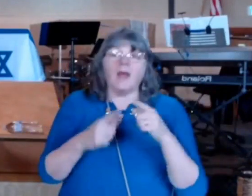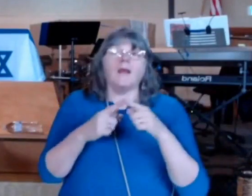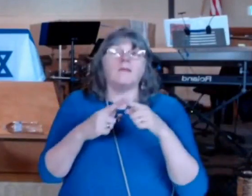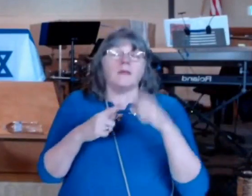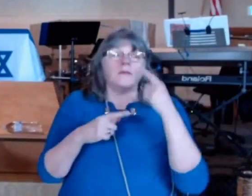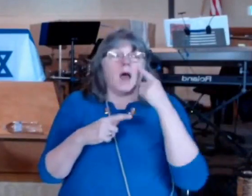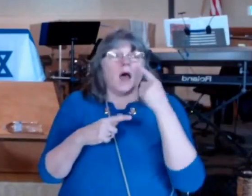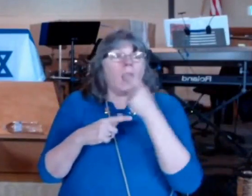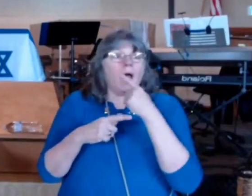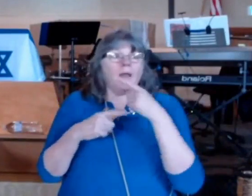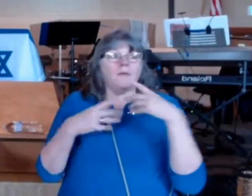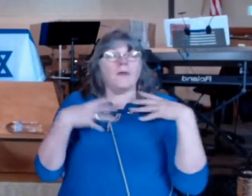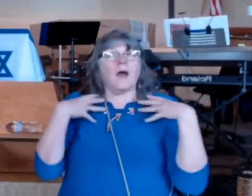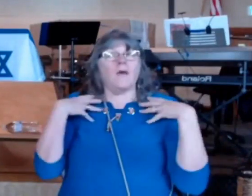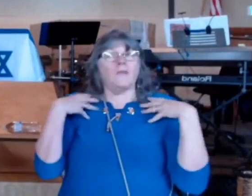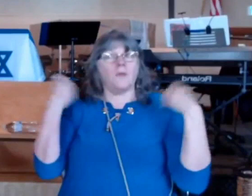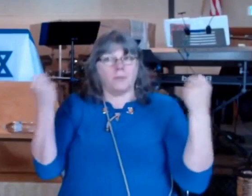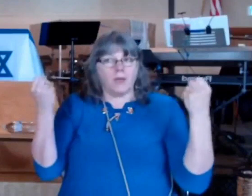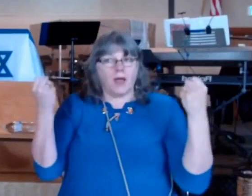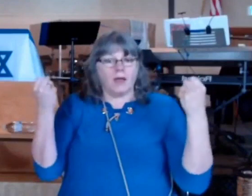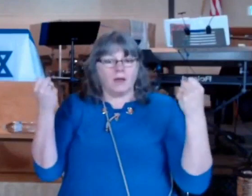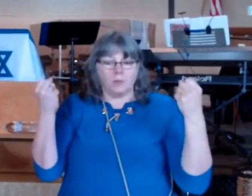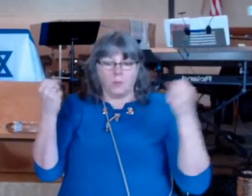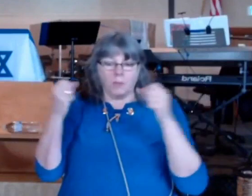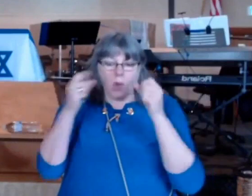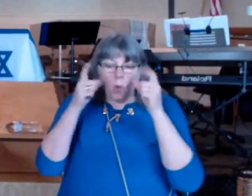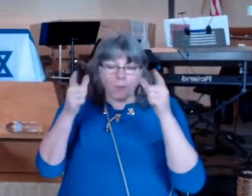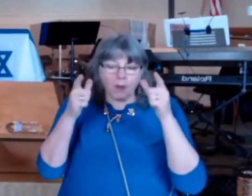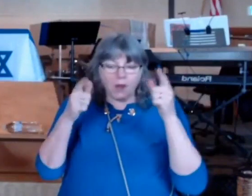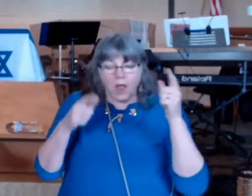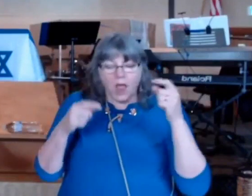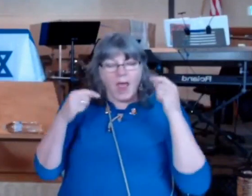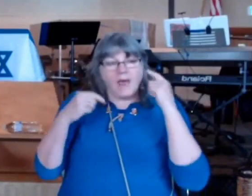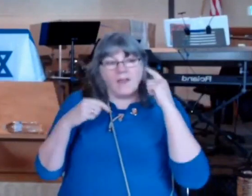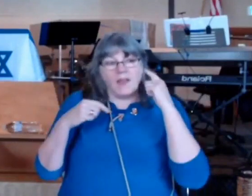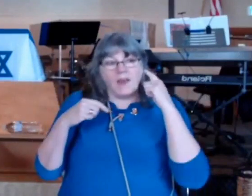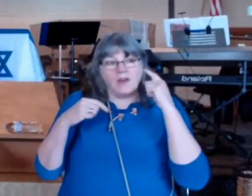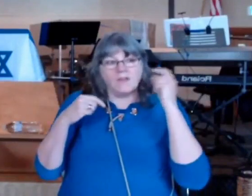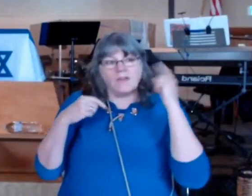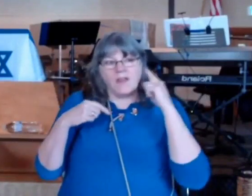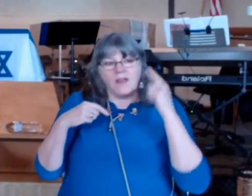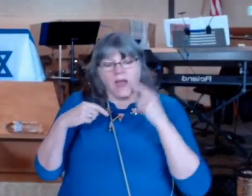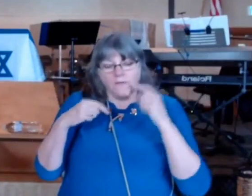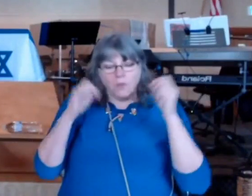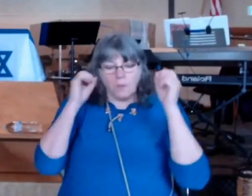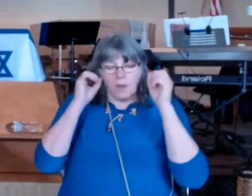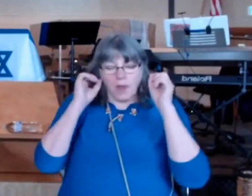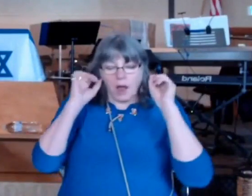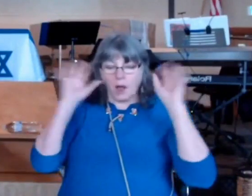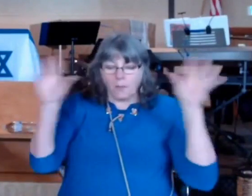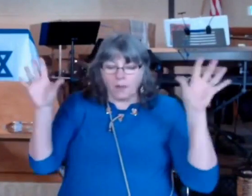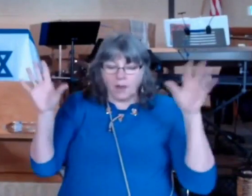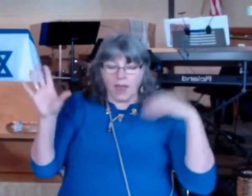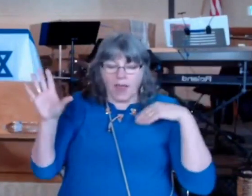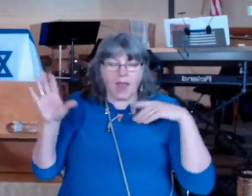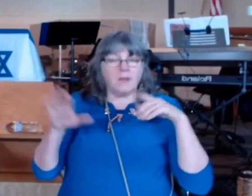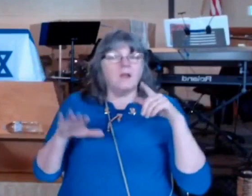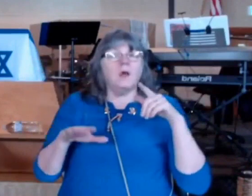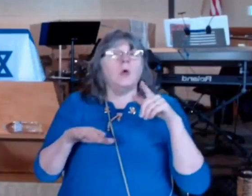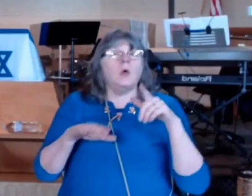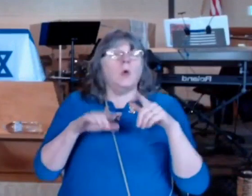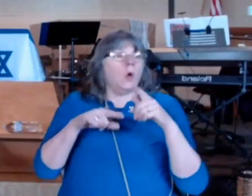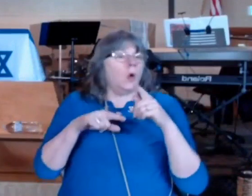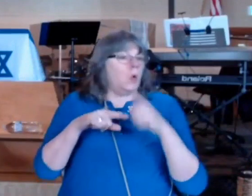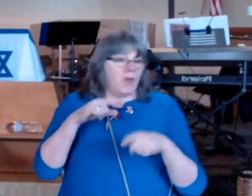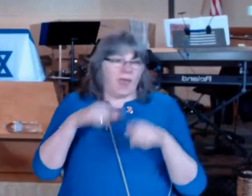blind will be open and the ears of the deaf deaf will be unstuck then the lame man will